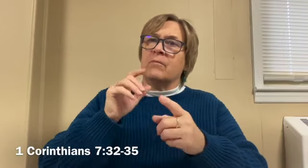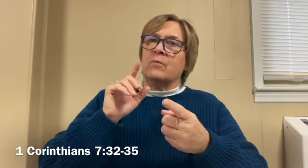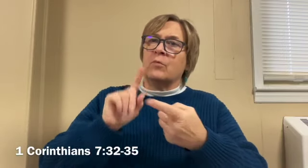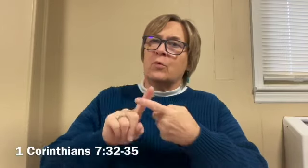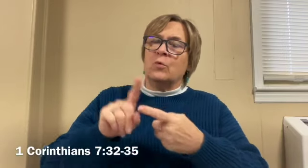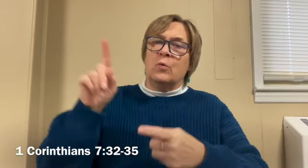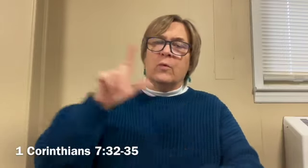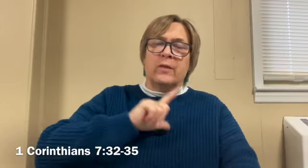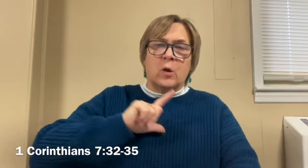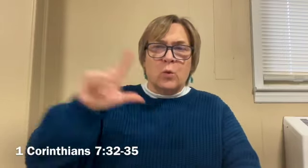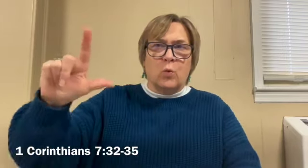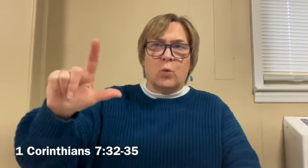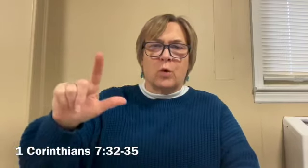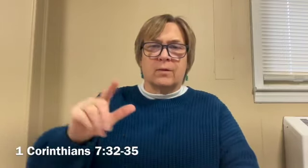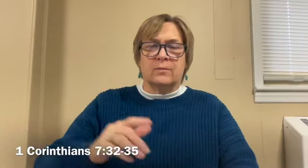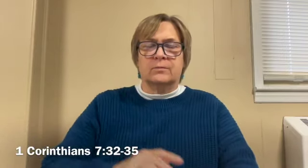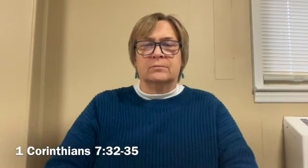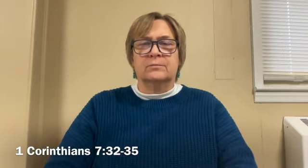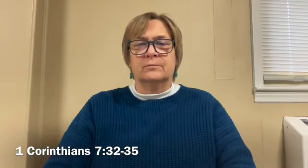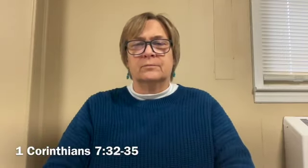without distraction